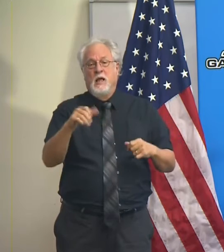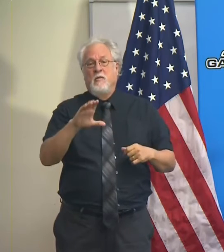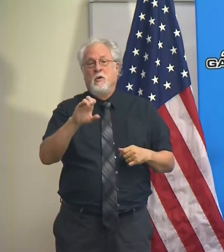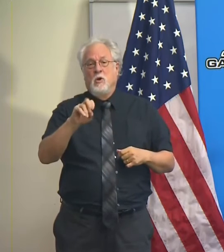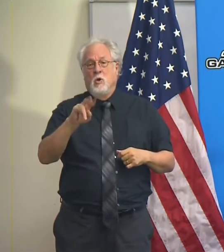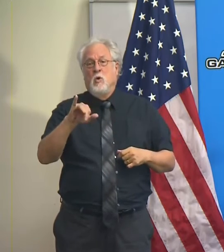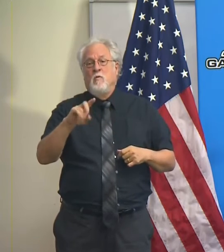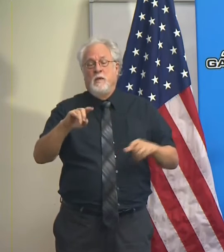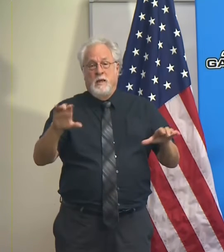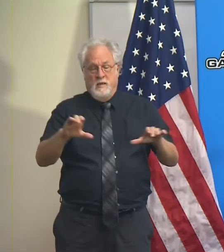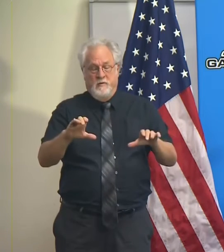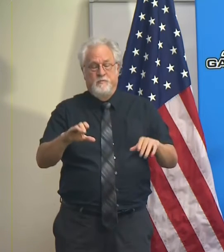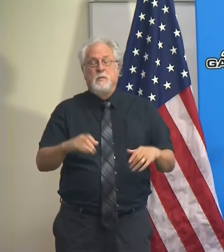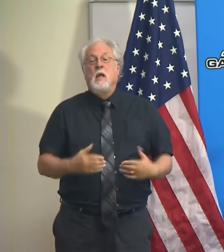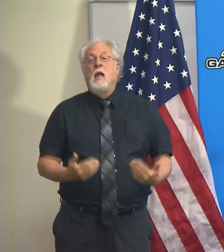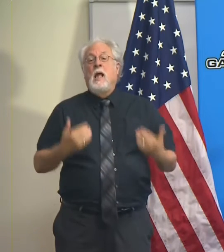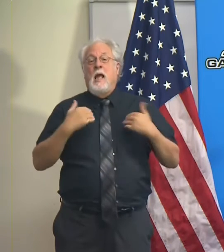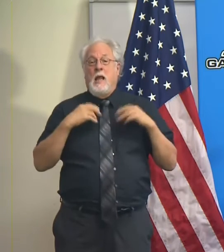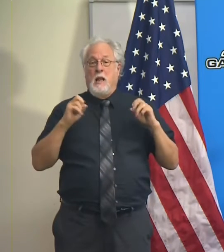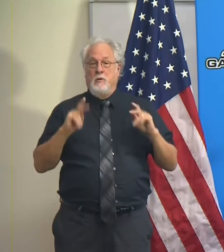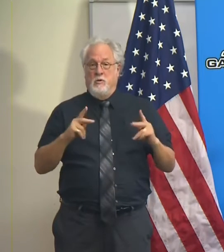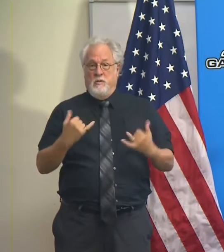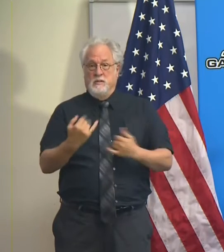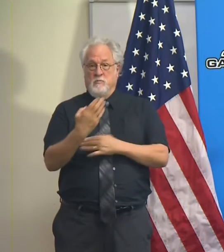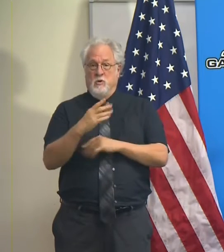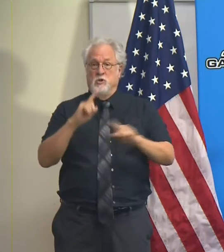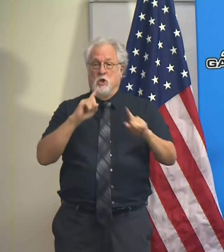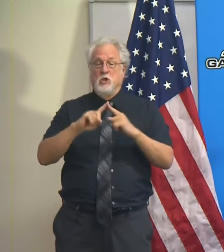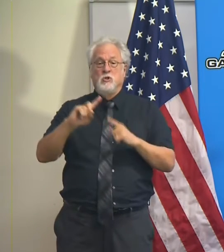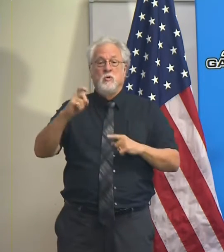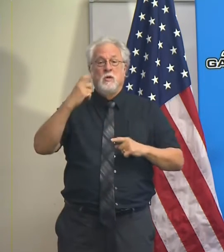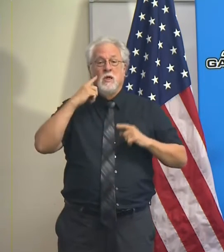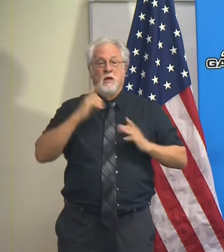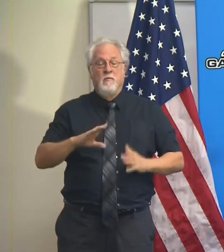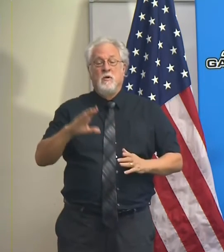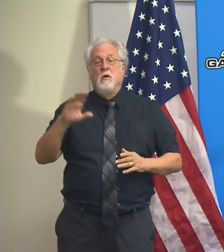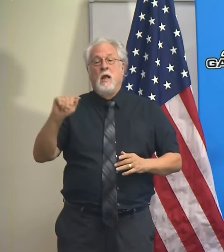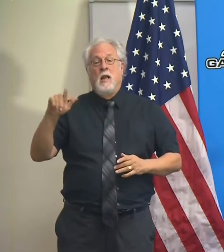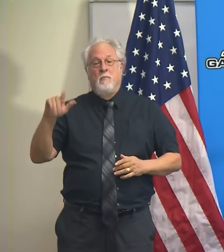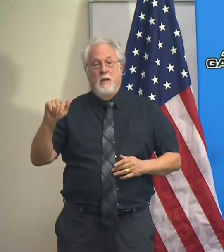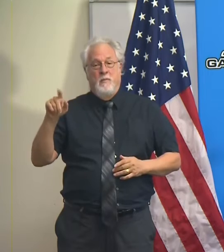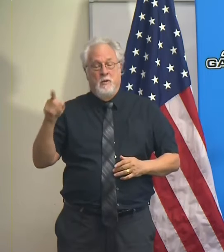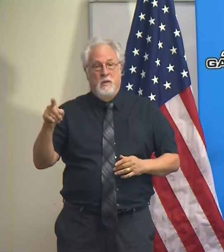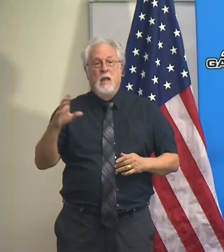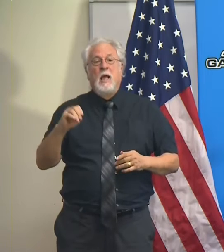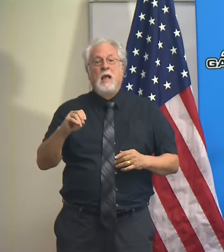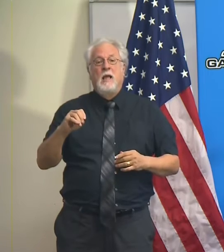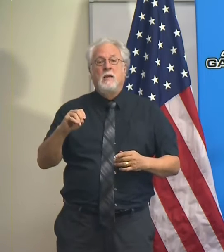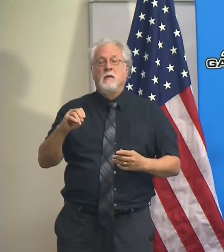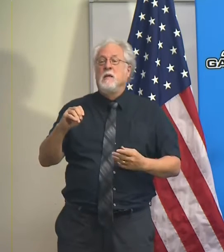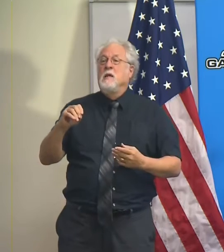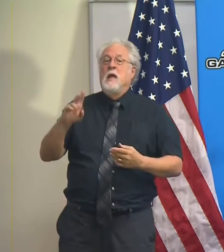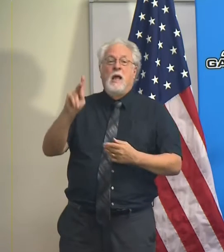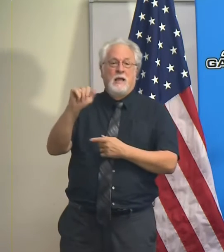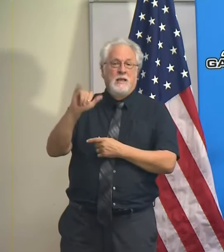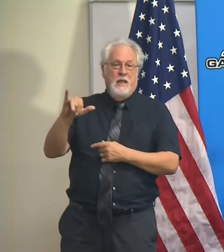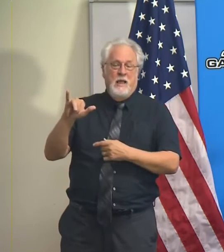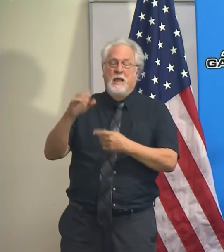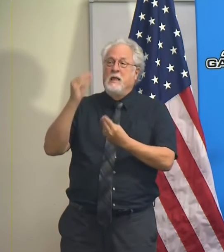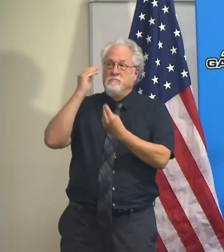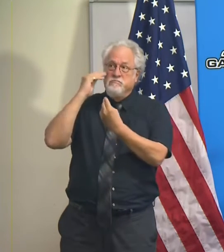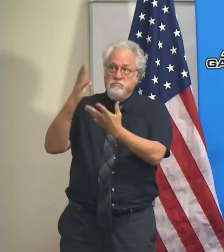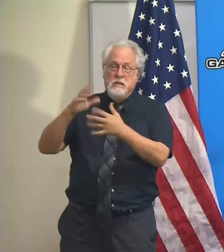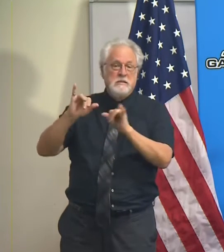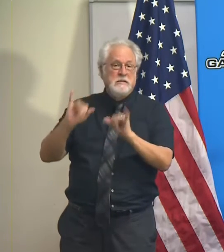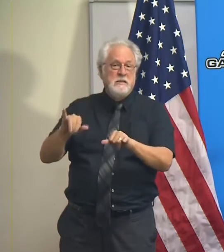activities. I did have the opportunity this morning to speak with Governor Kay Ivey of Alabama and conveyed to her the same message that